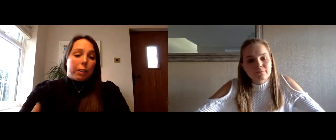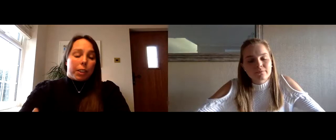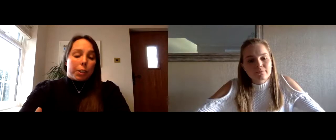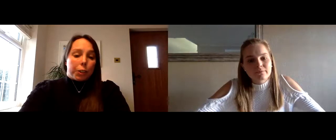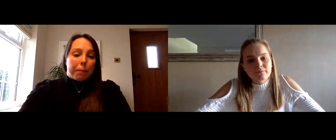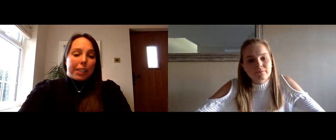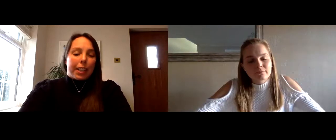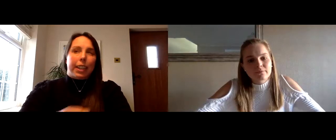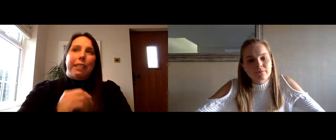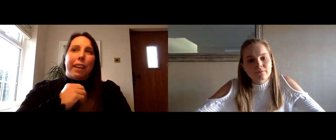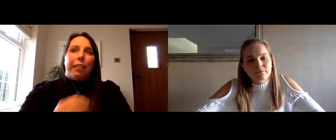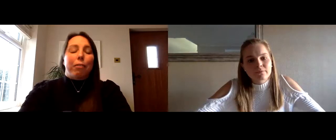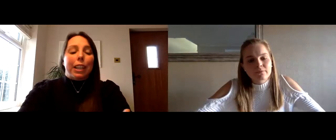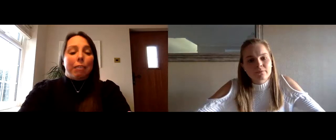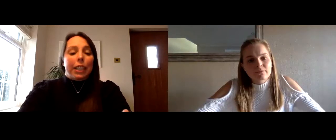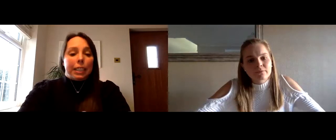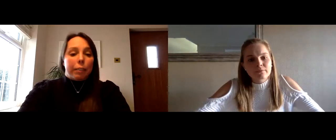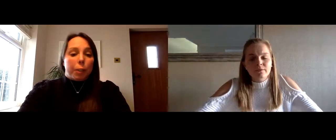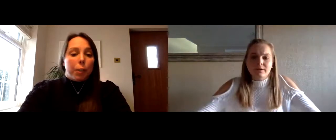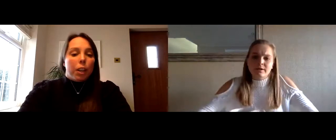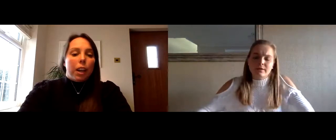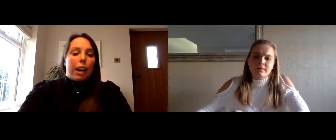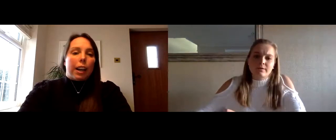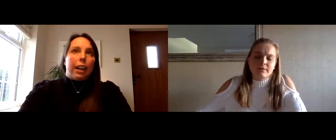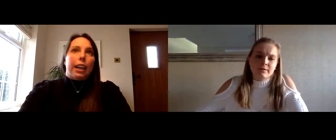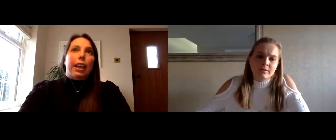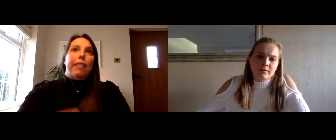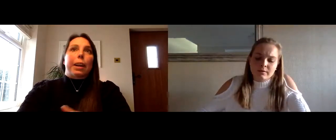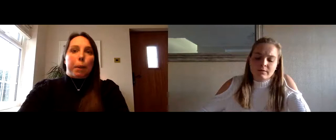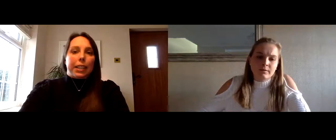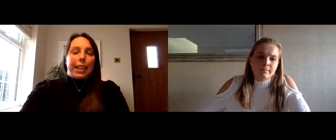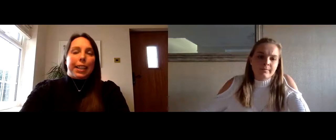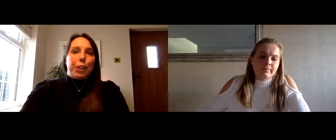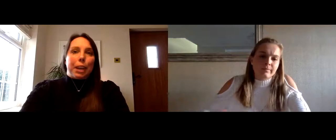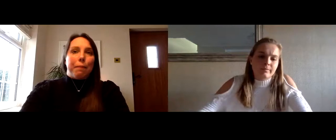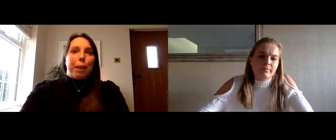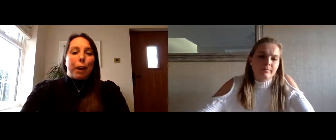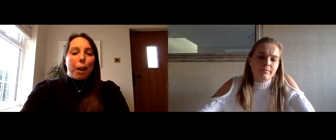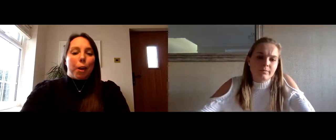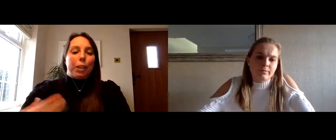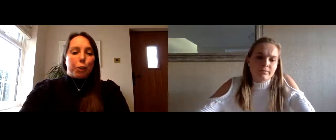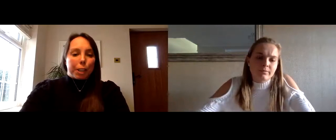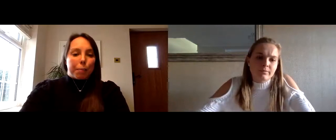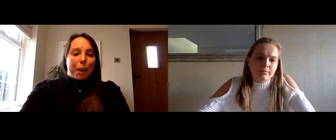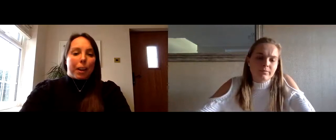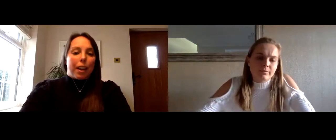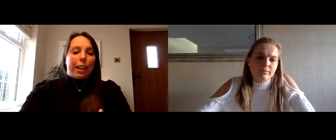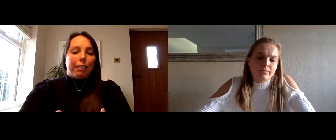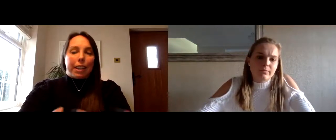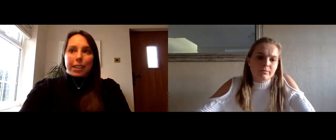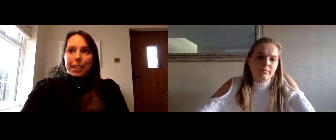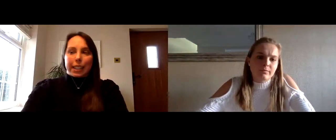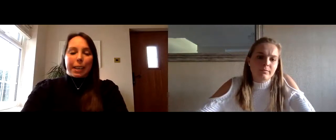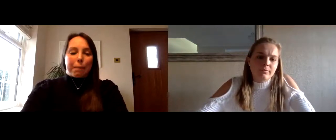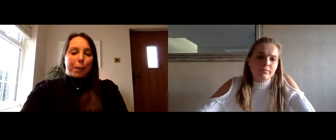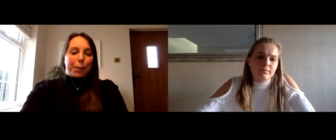focused on gymnastics and i found that really really difficult i if i had a bad day in the gym i went home i stressed about it i